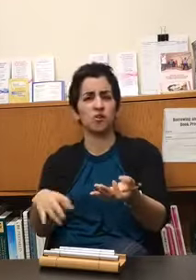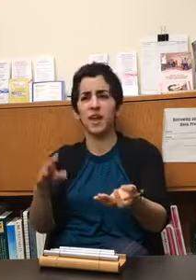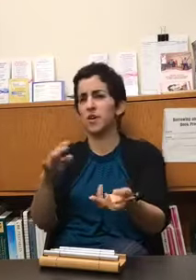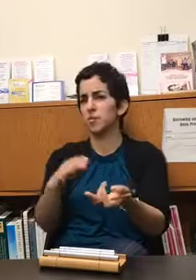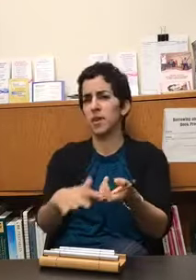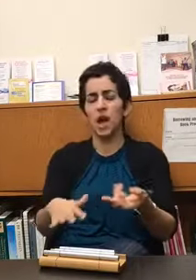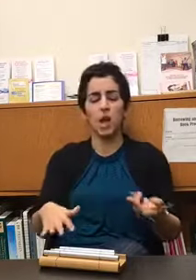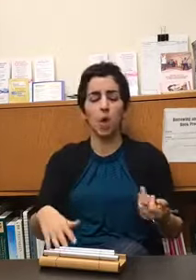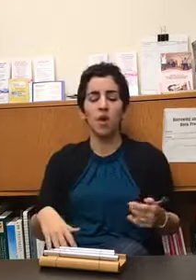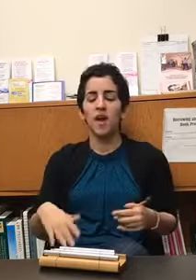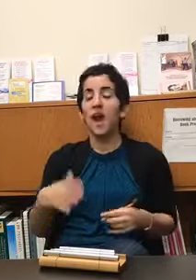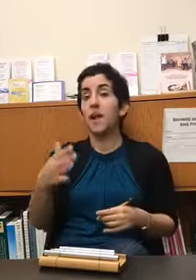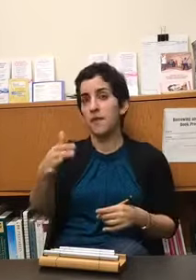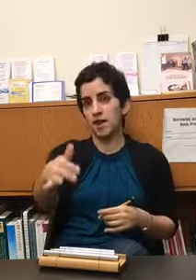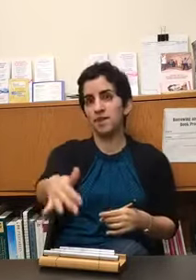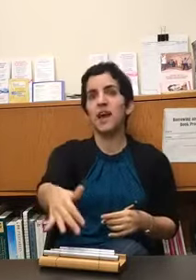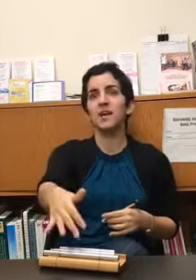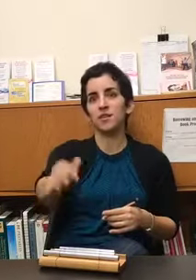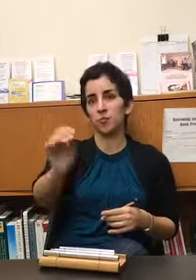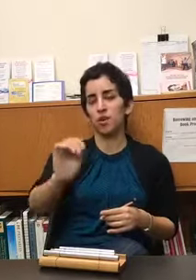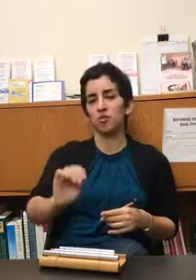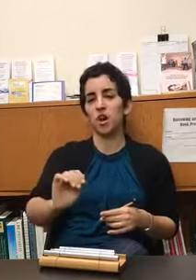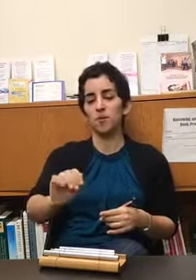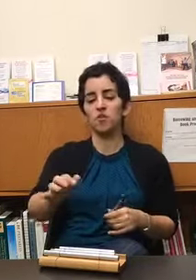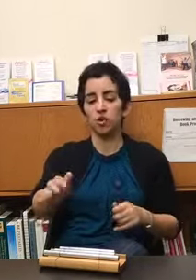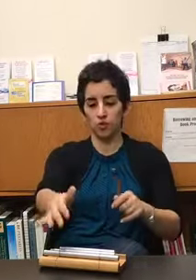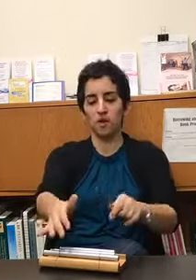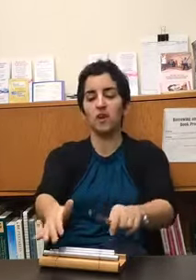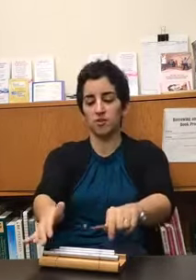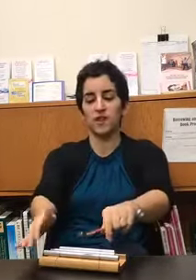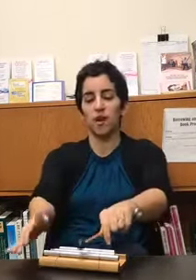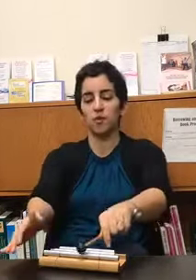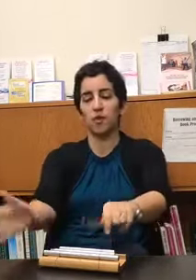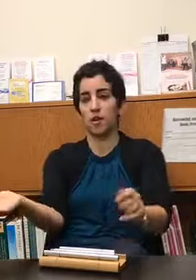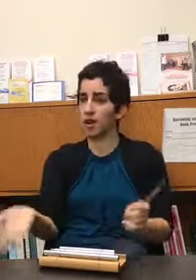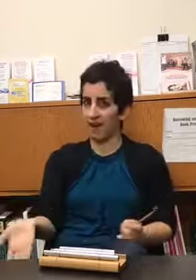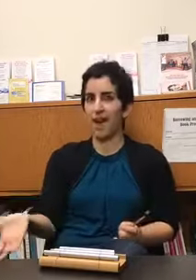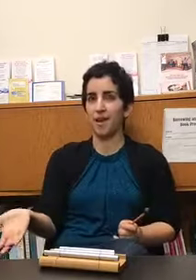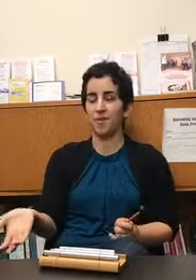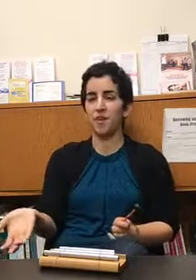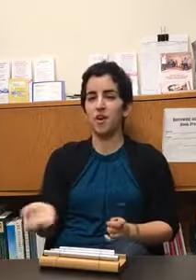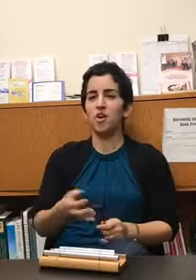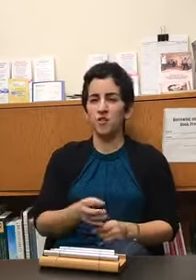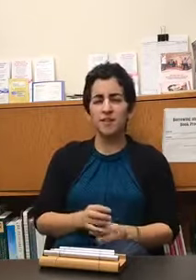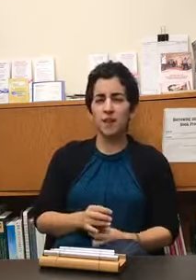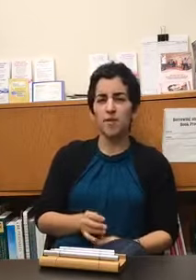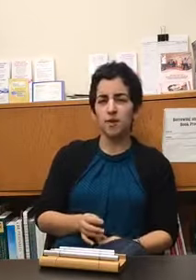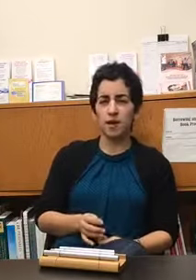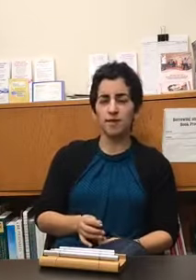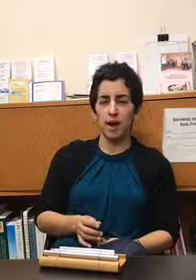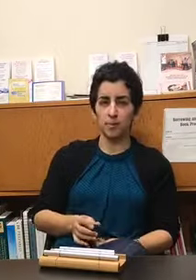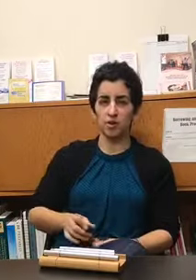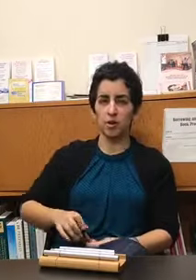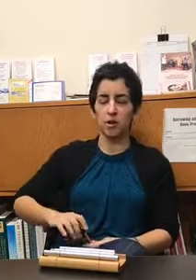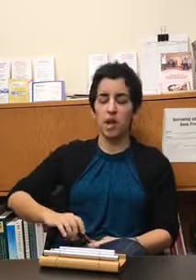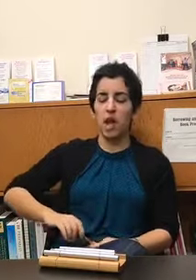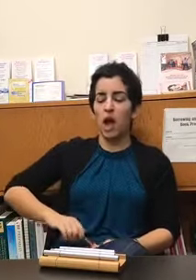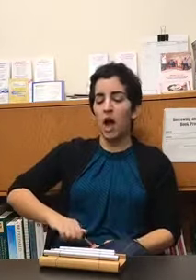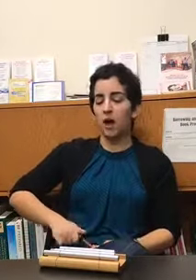sounds piano and then at the end of whatever time you've chosen it'll sound again so that's kind of a nice option um